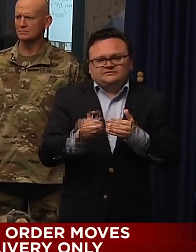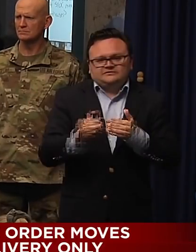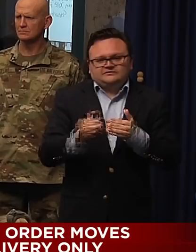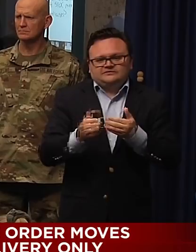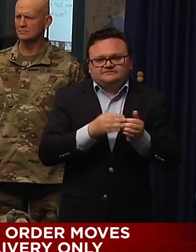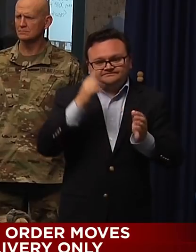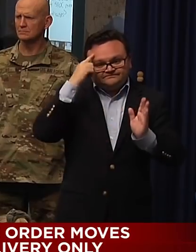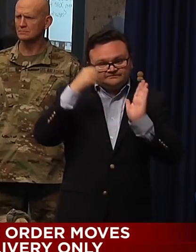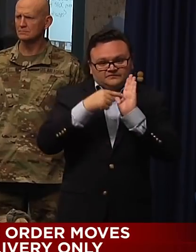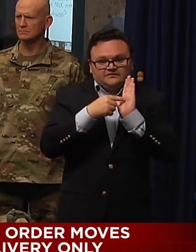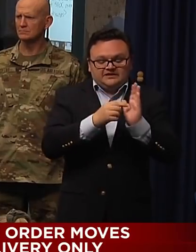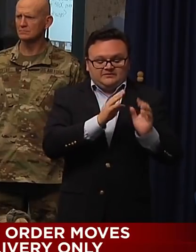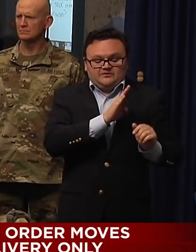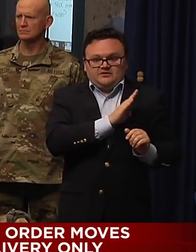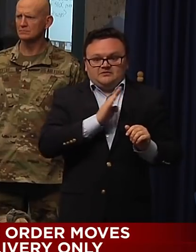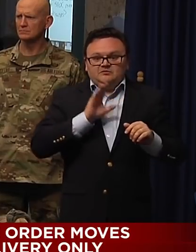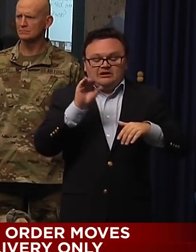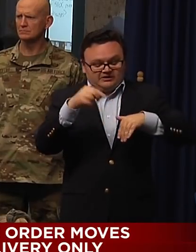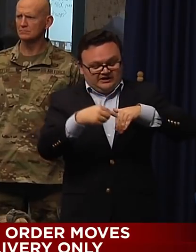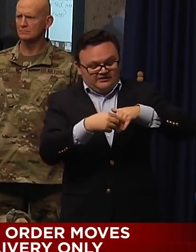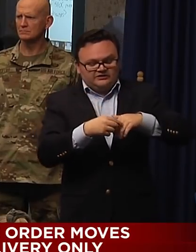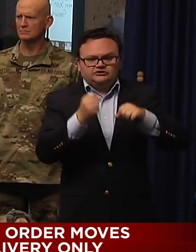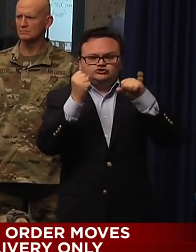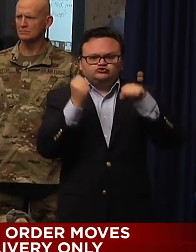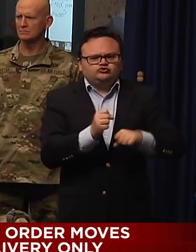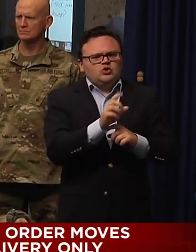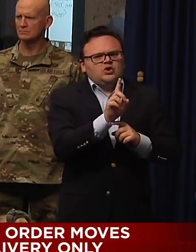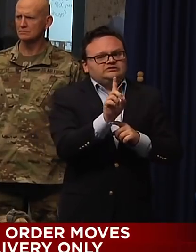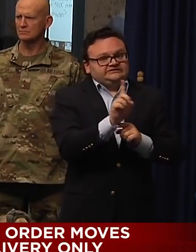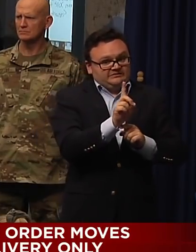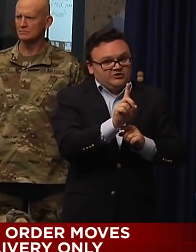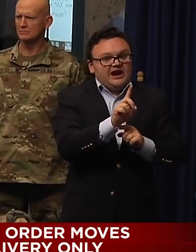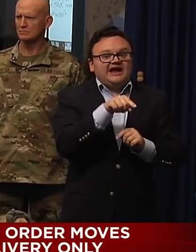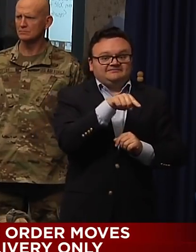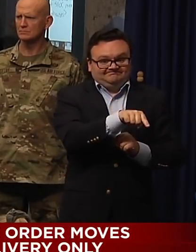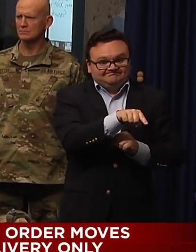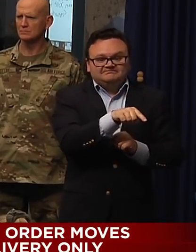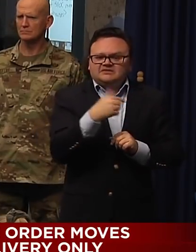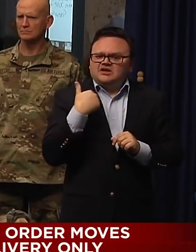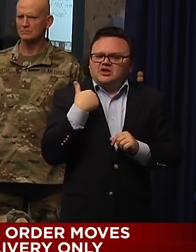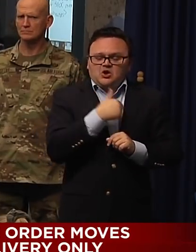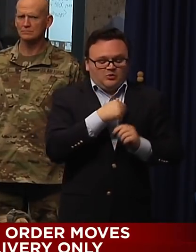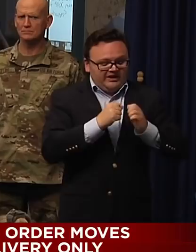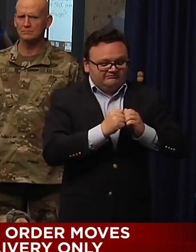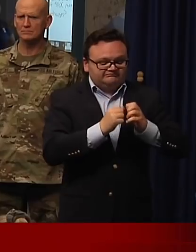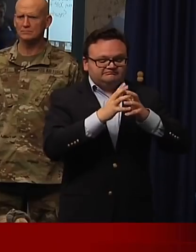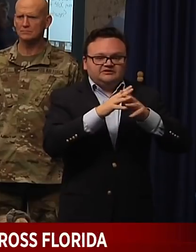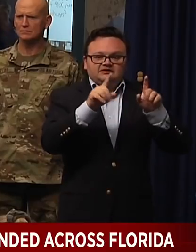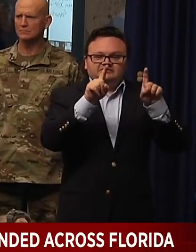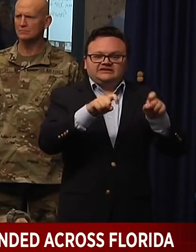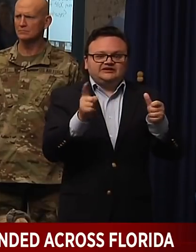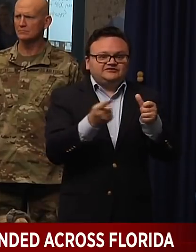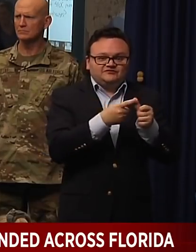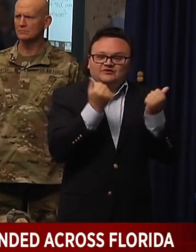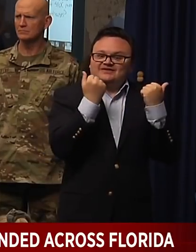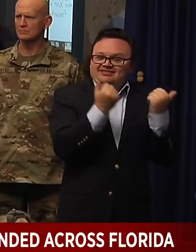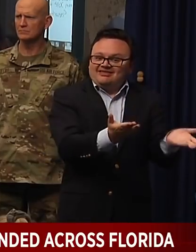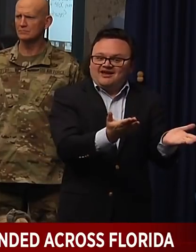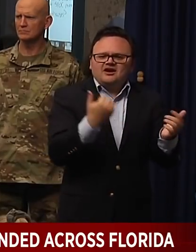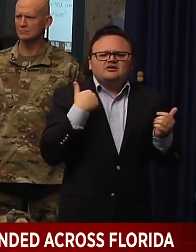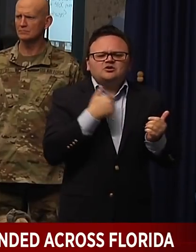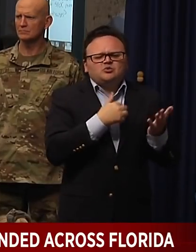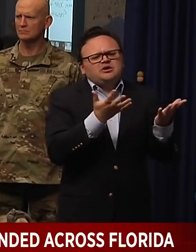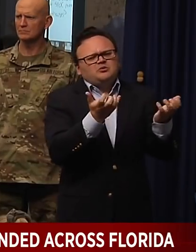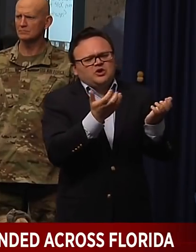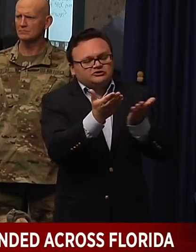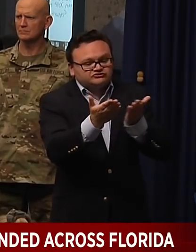Guard is in the most Democratic county in Florida, in Broward, because we're there to serve. You know, we're not there to play politics. And so I wouldn't